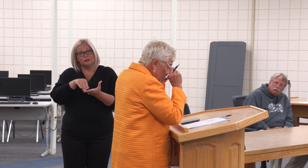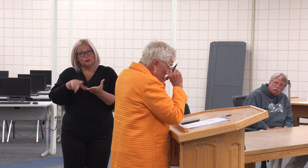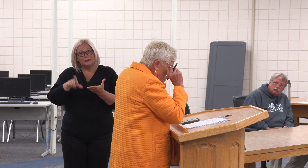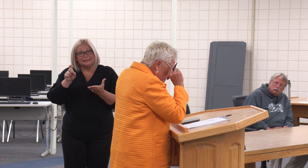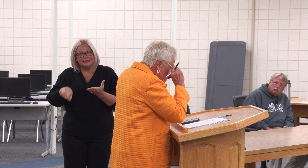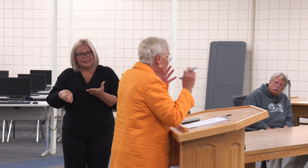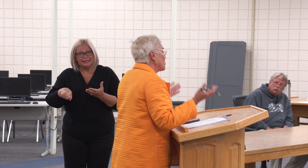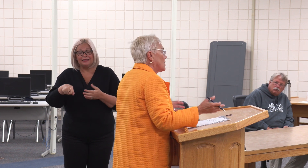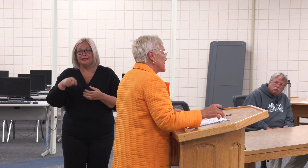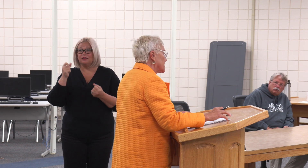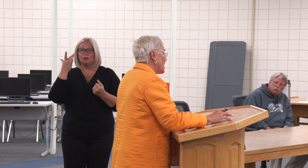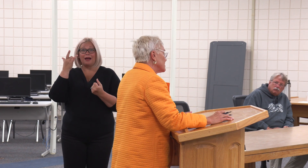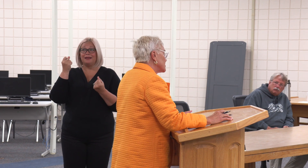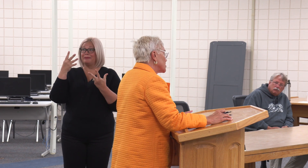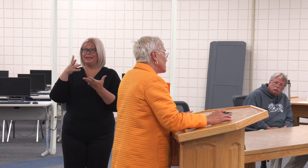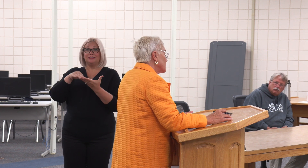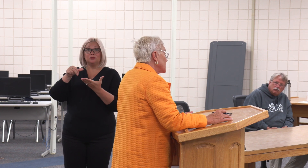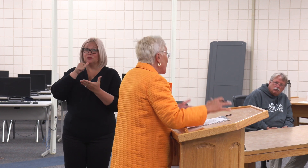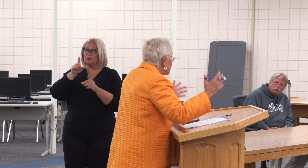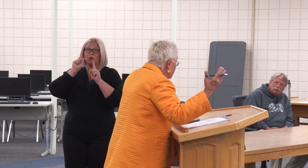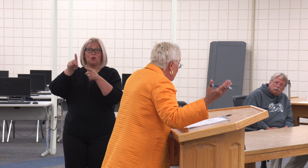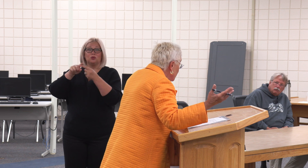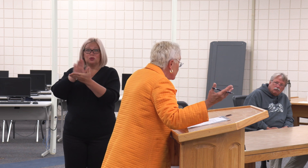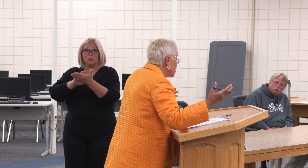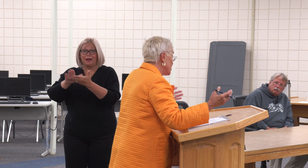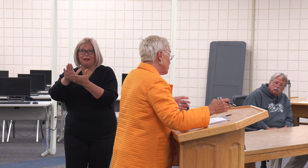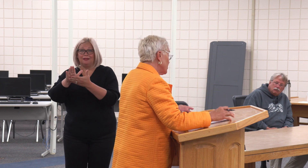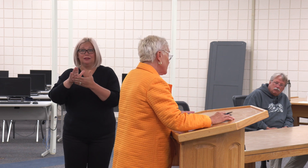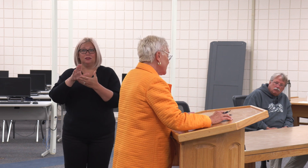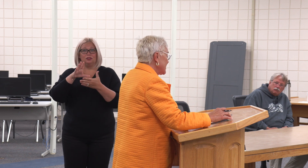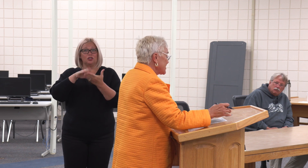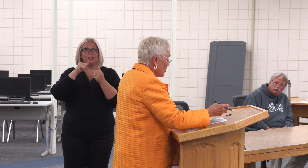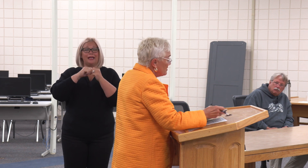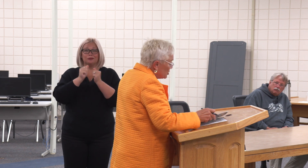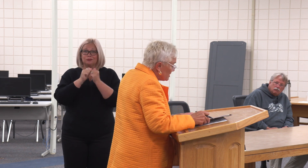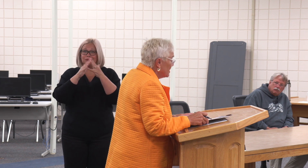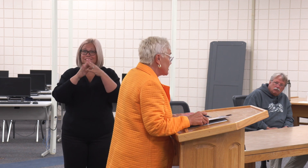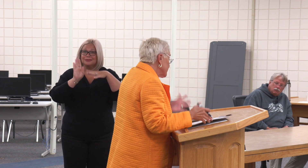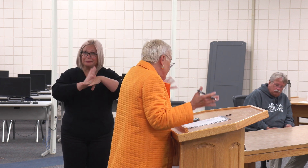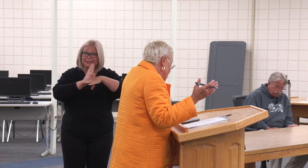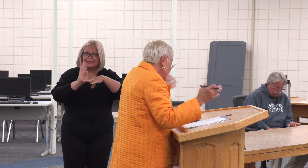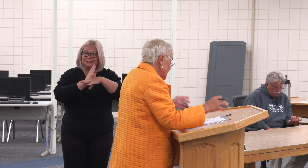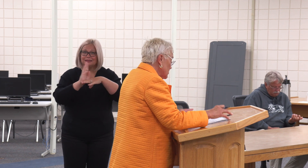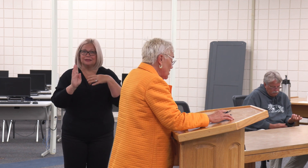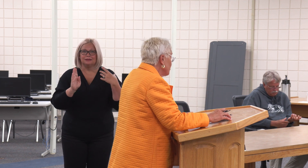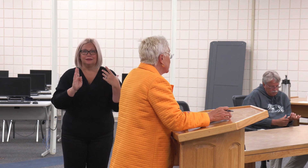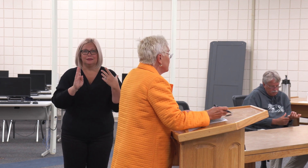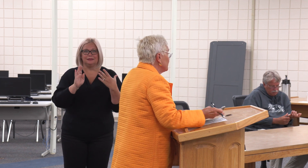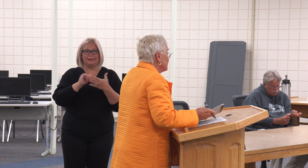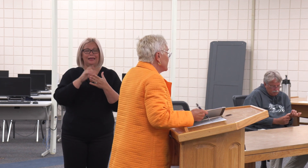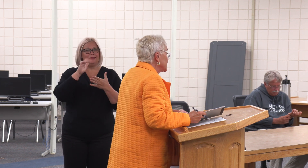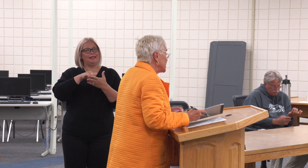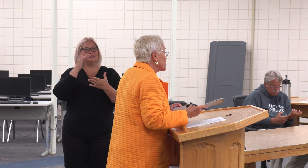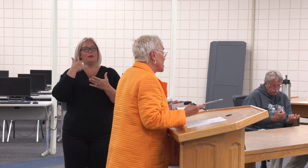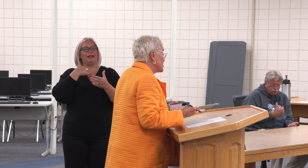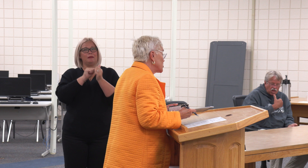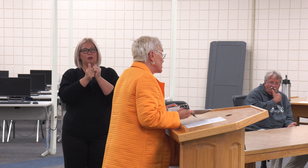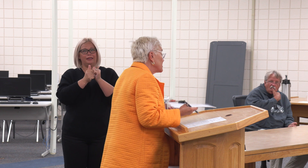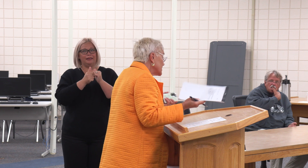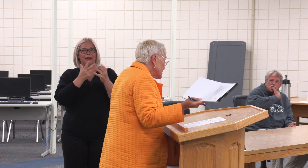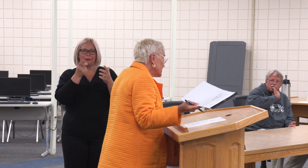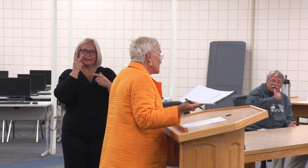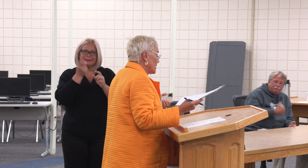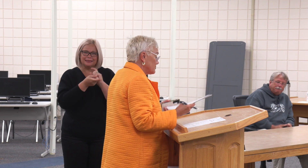students are not going to go on to college. Entrepreneurship. So, I would just like, that's why I want to see a